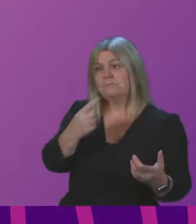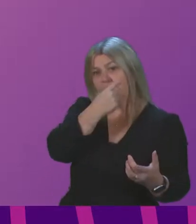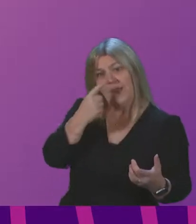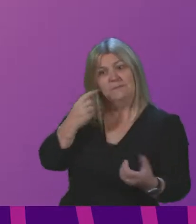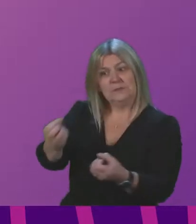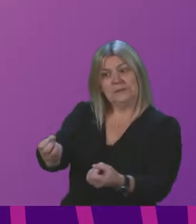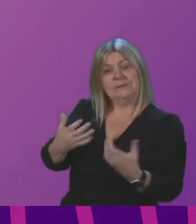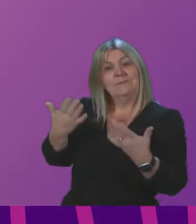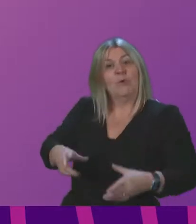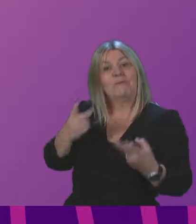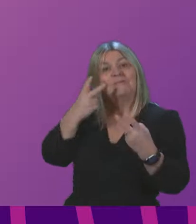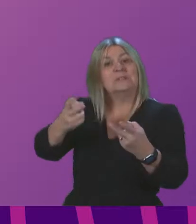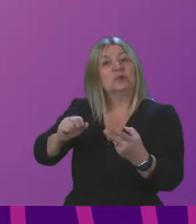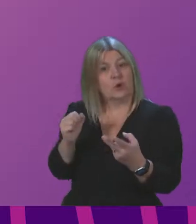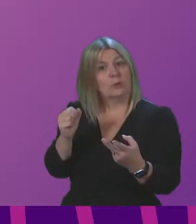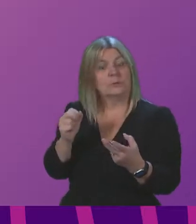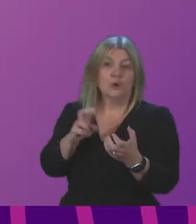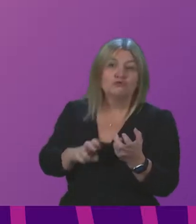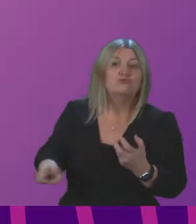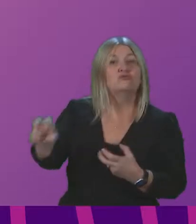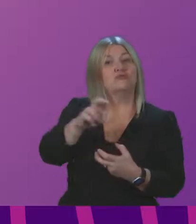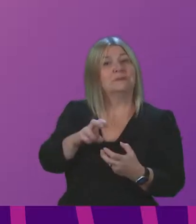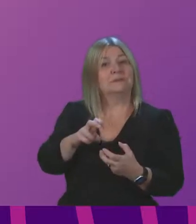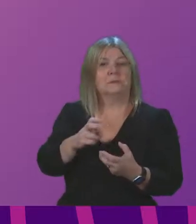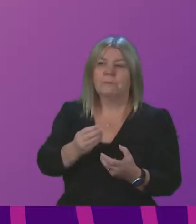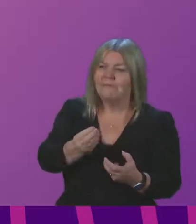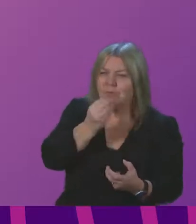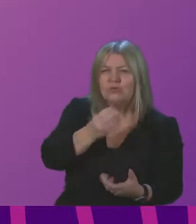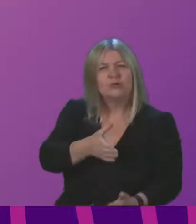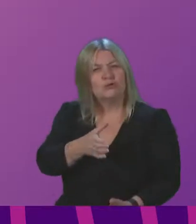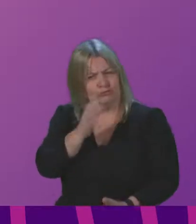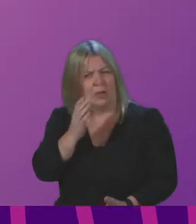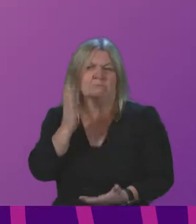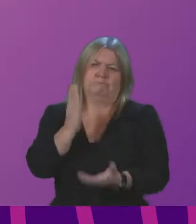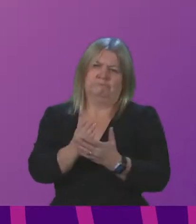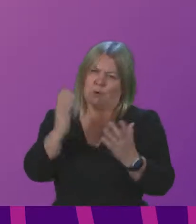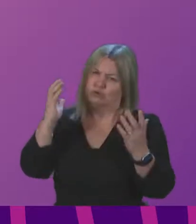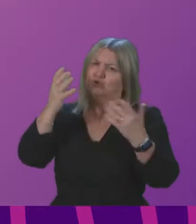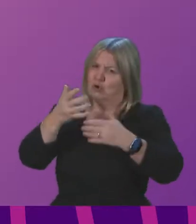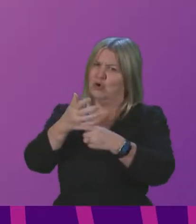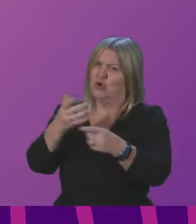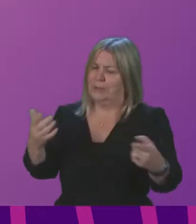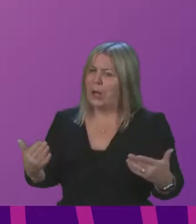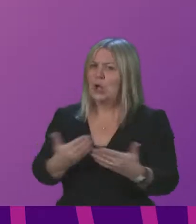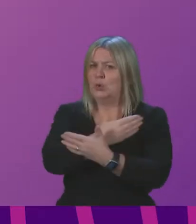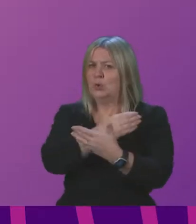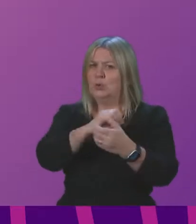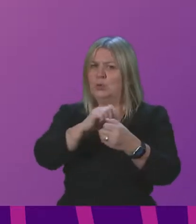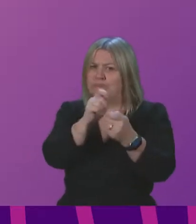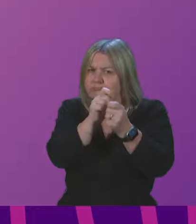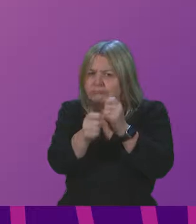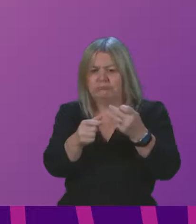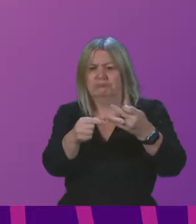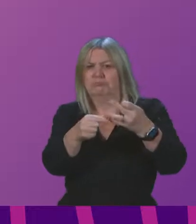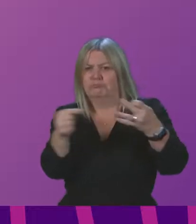from VisitScotland, and at the moment, the tourism and hospitality sector will be concerned about the emergence of the new viruses, and the Government and the